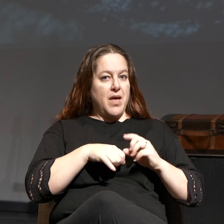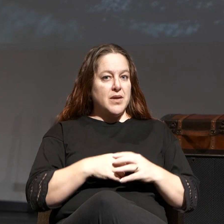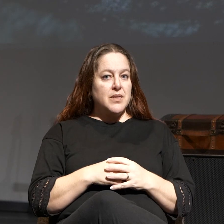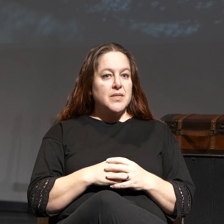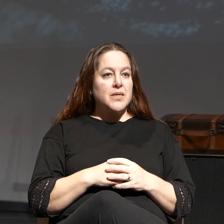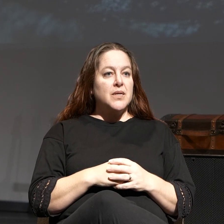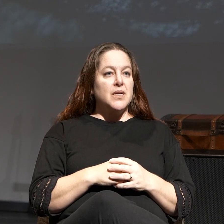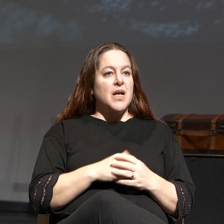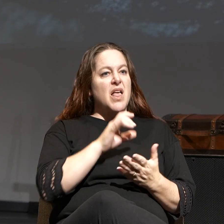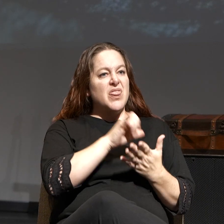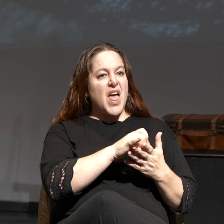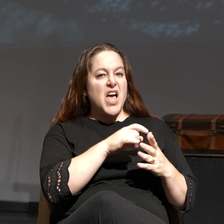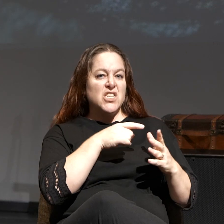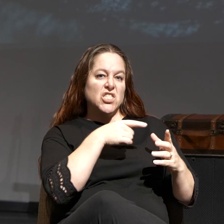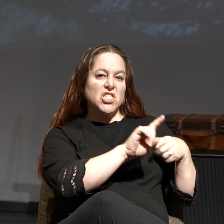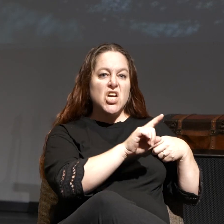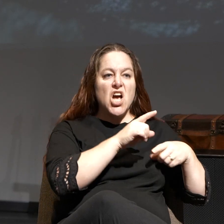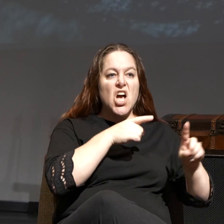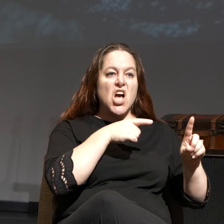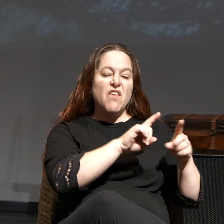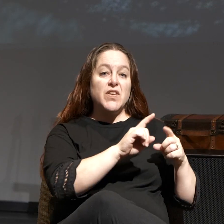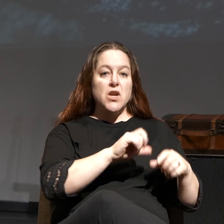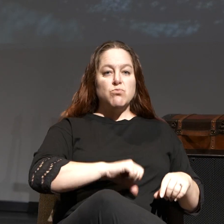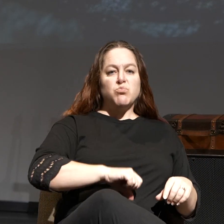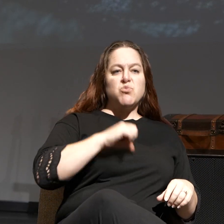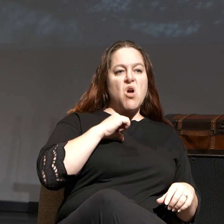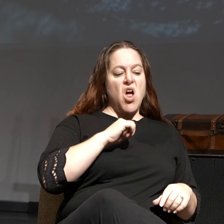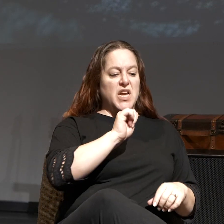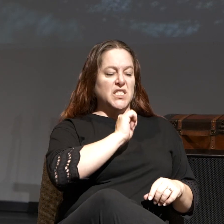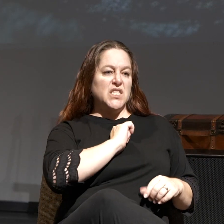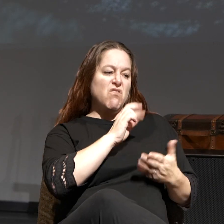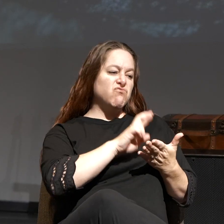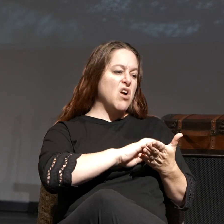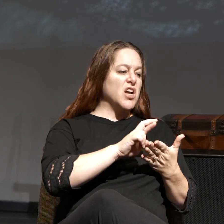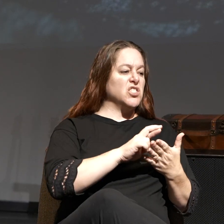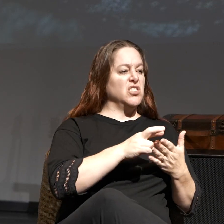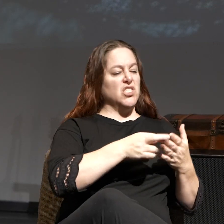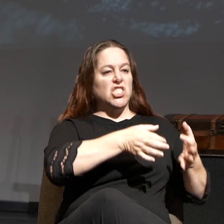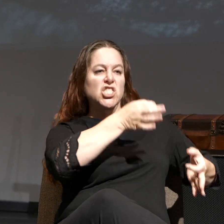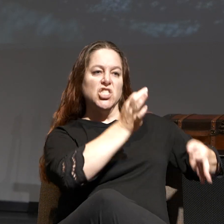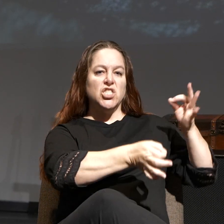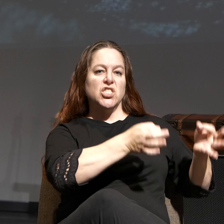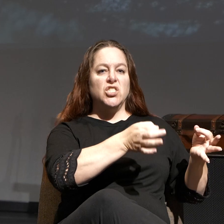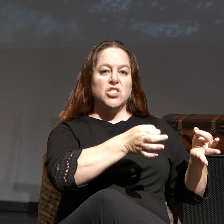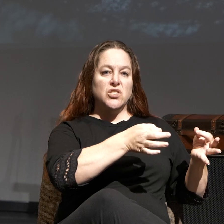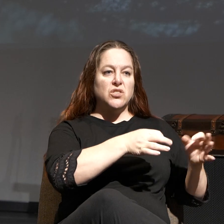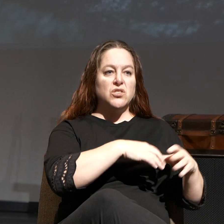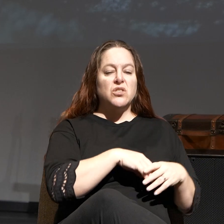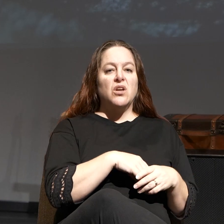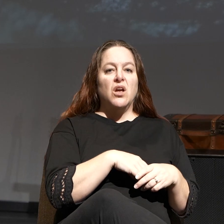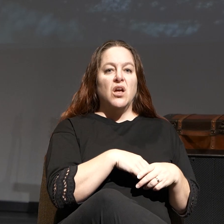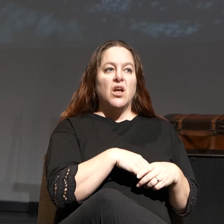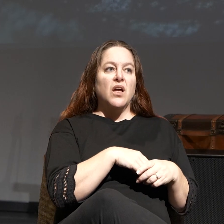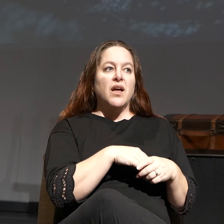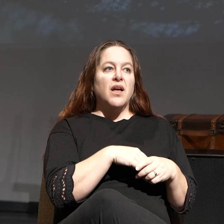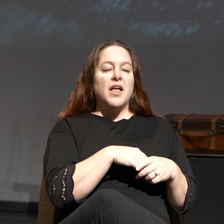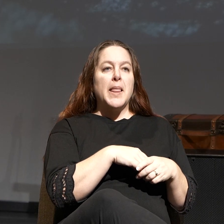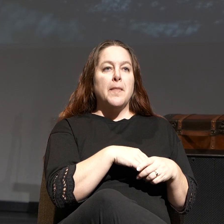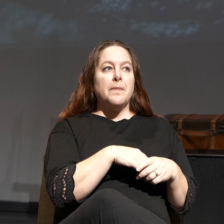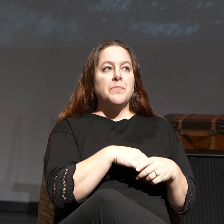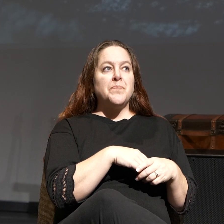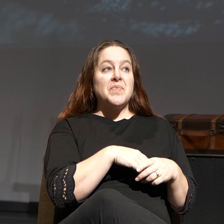This scoffing is coming out of pride, self-righteousness, judgmentalism. It's laughing